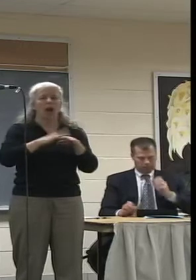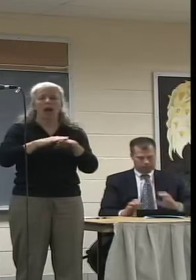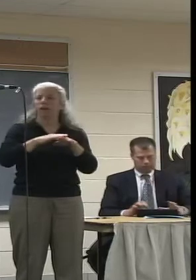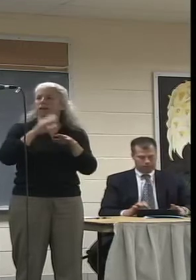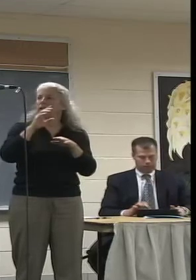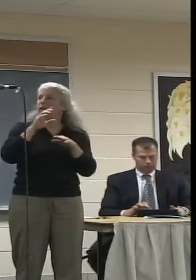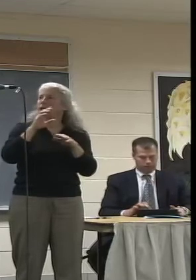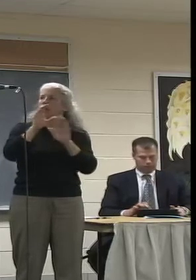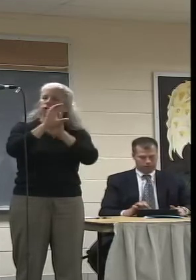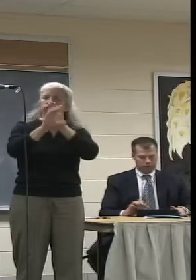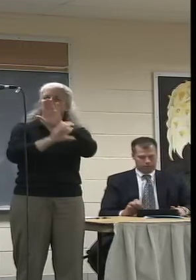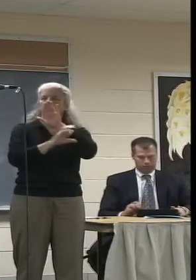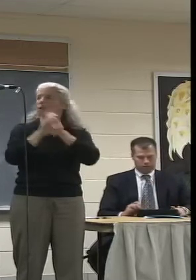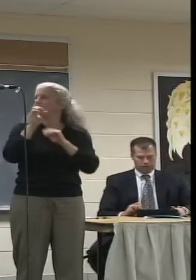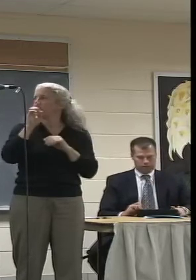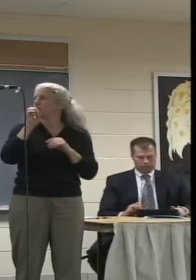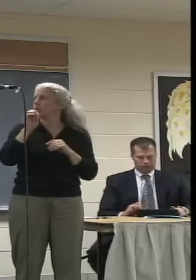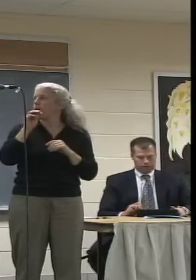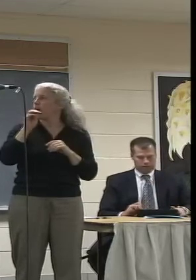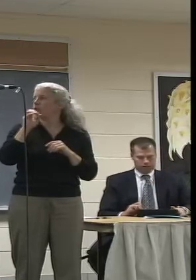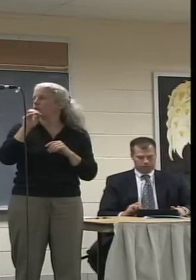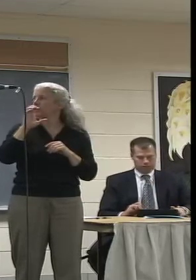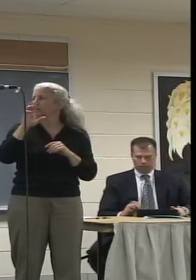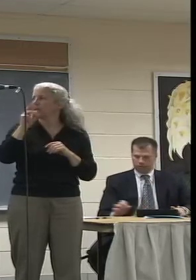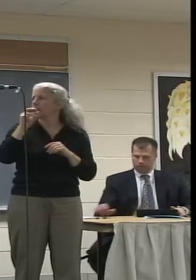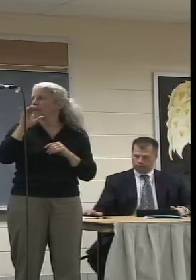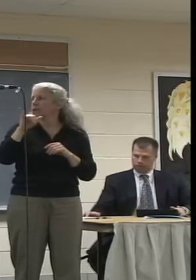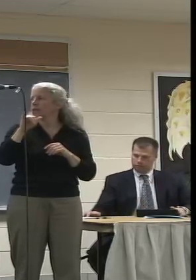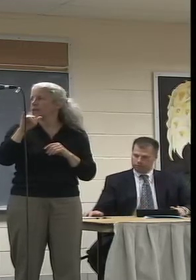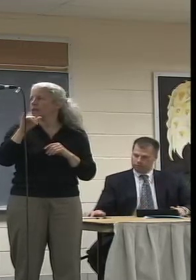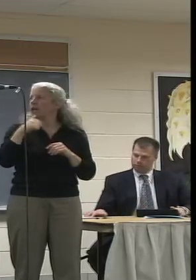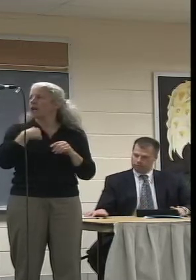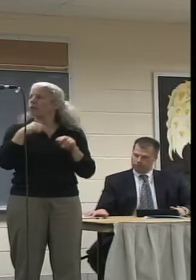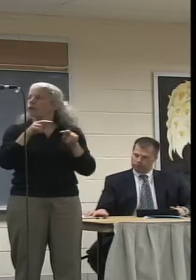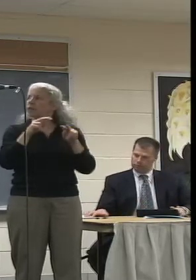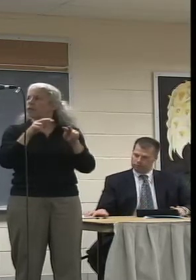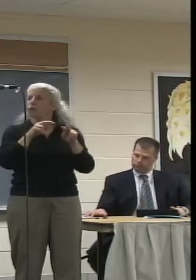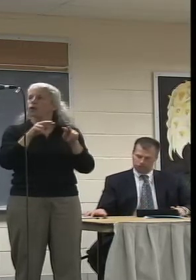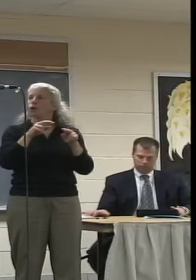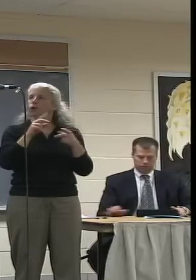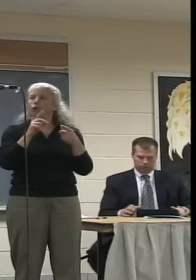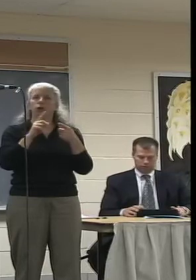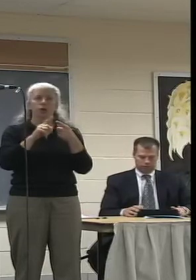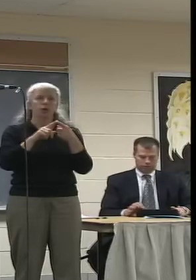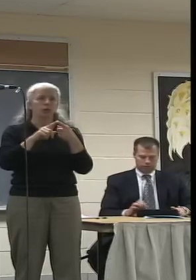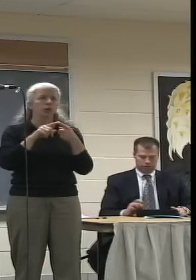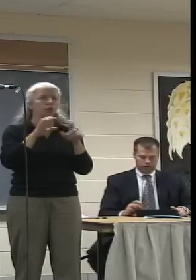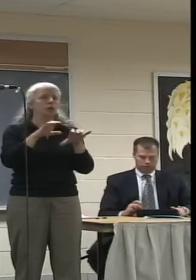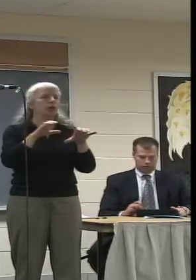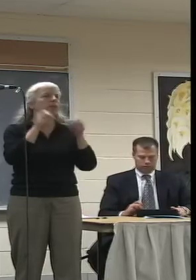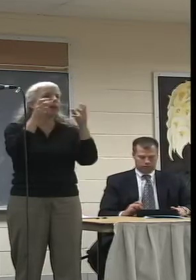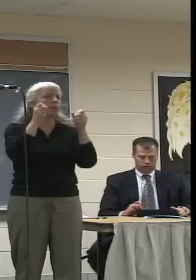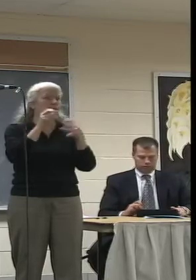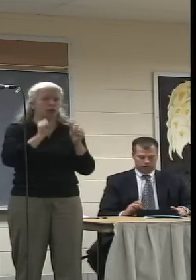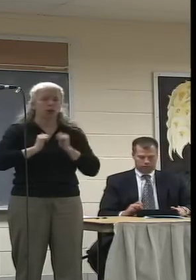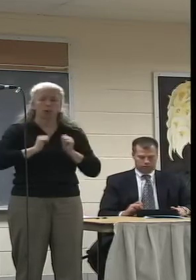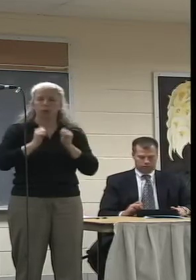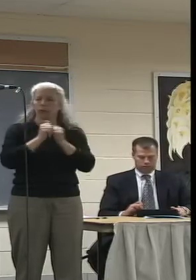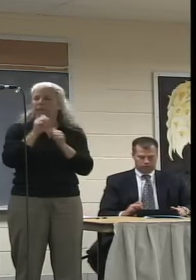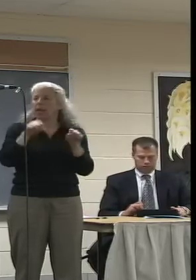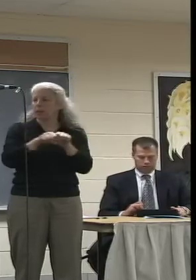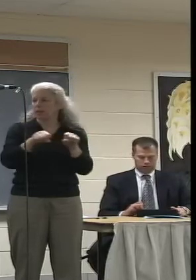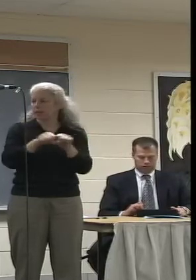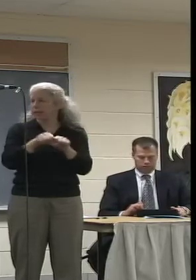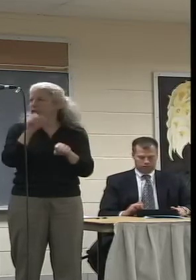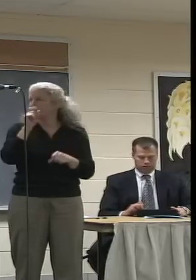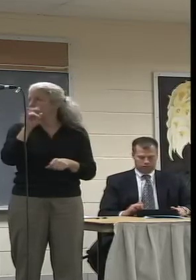as a matter of fact, this spring, putting it out, looking forward to doing a series of shows through the cable station. I wanted to